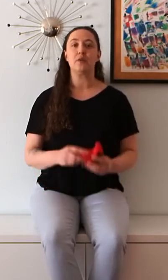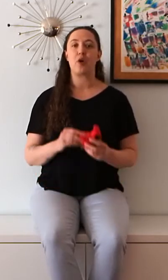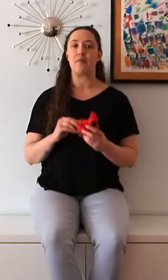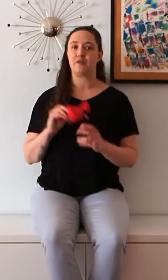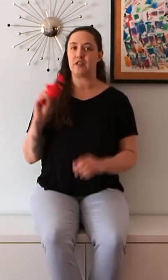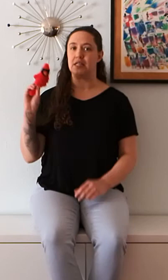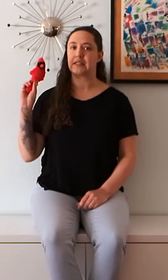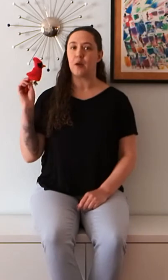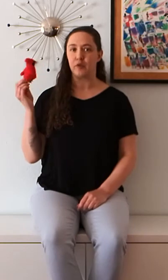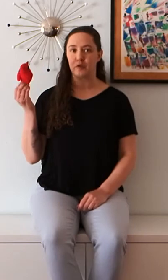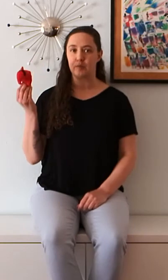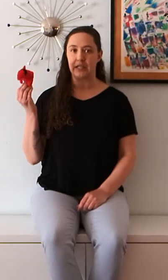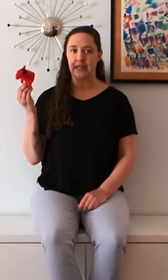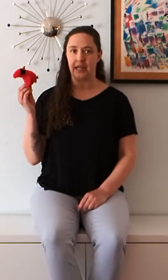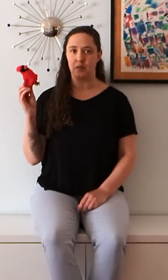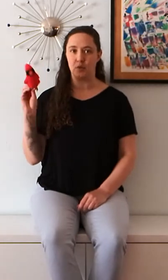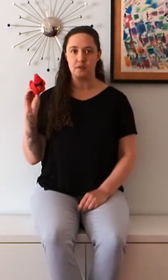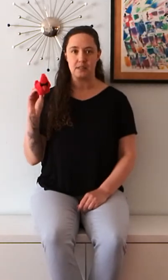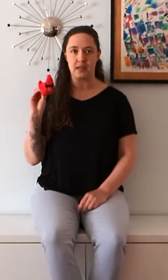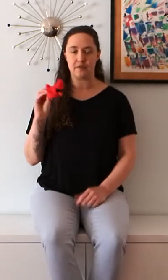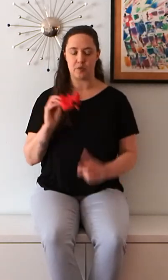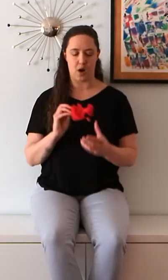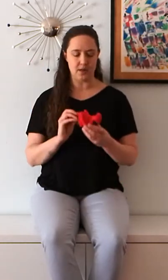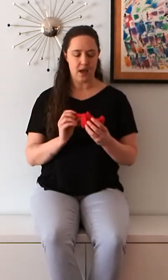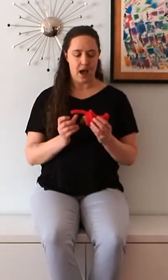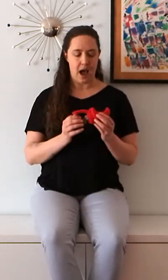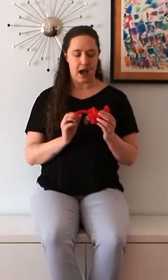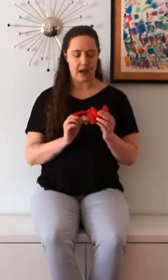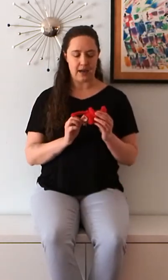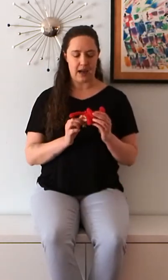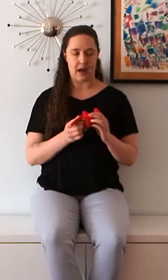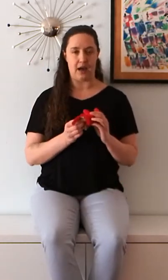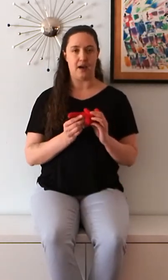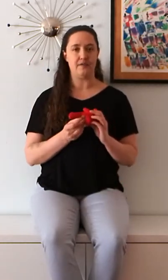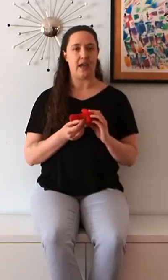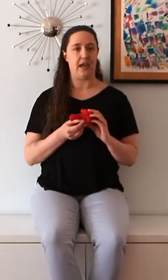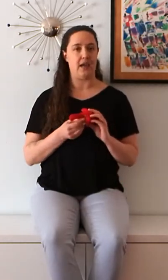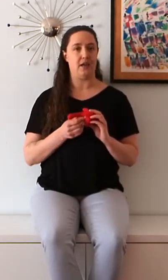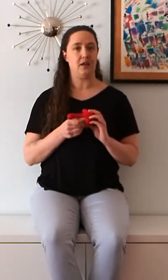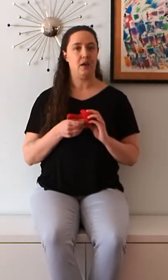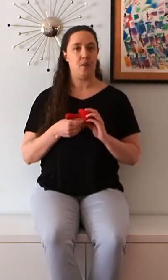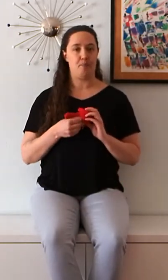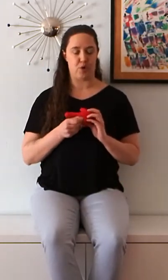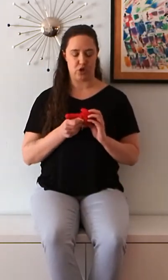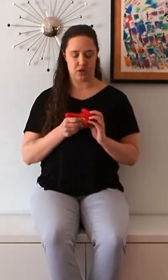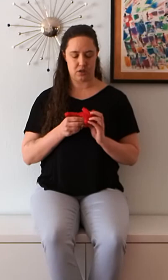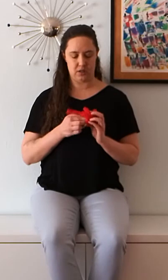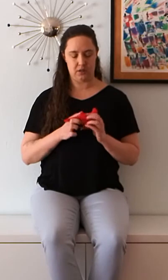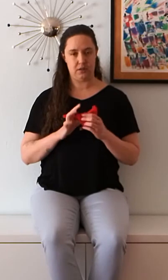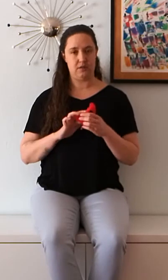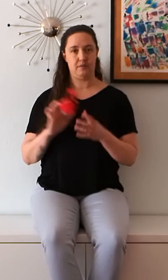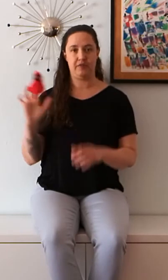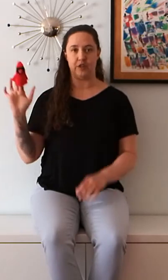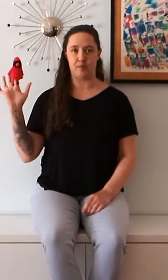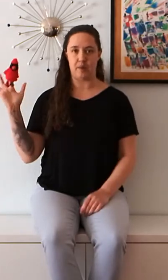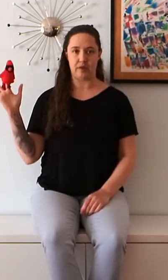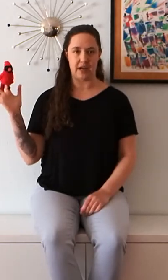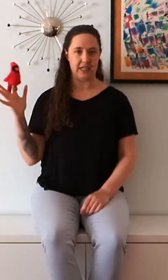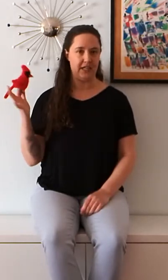prop for this, preferably an animal stuffed one. I have a bird finger puppet right here